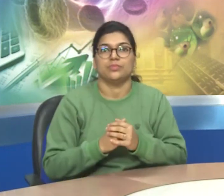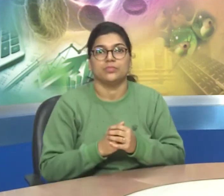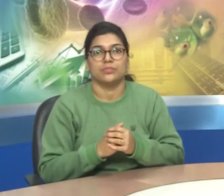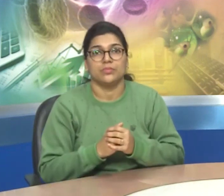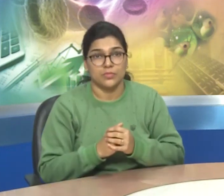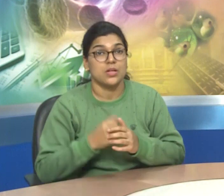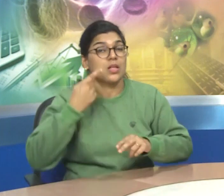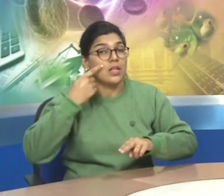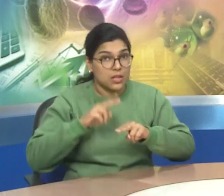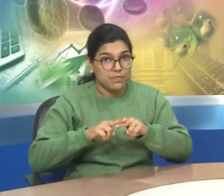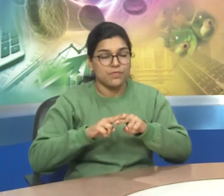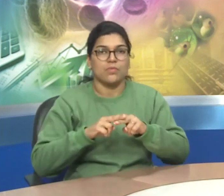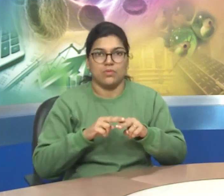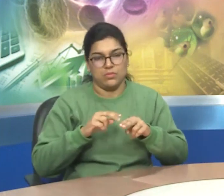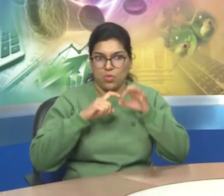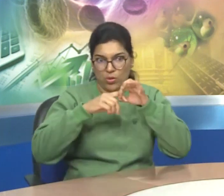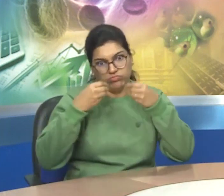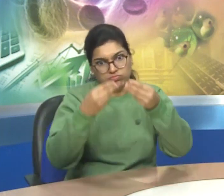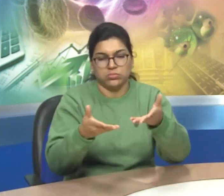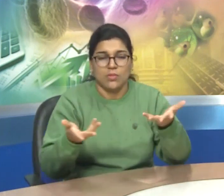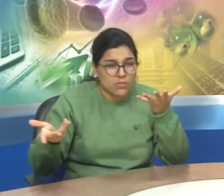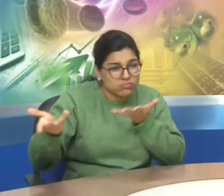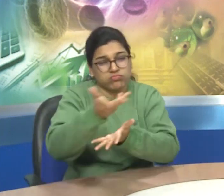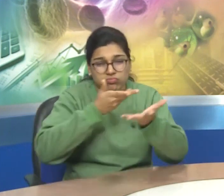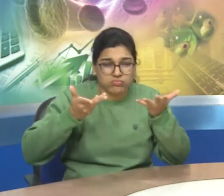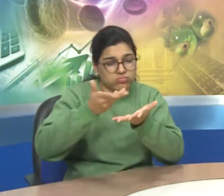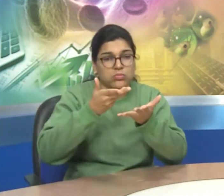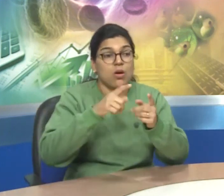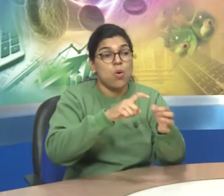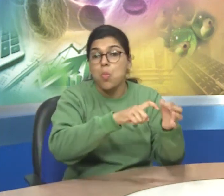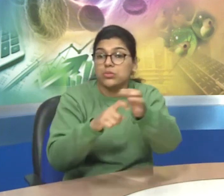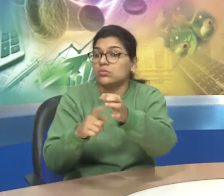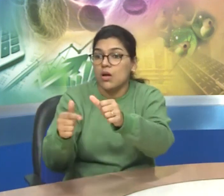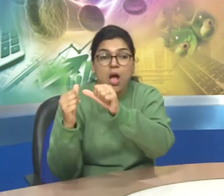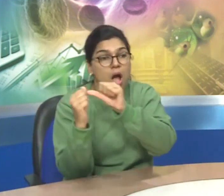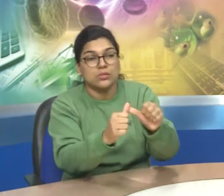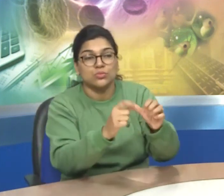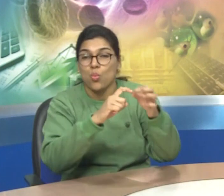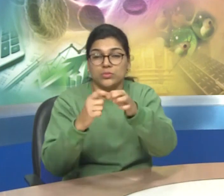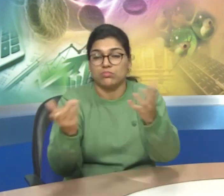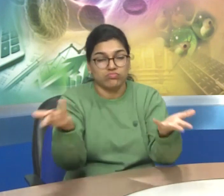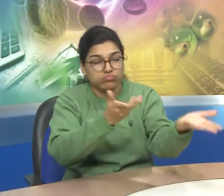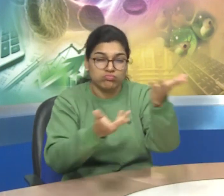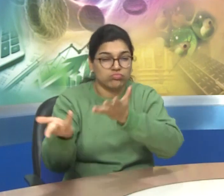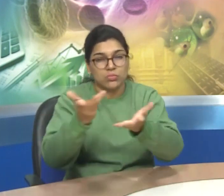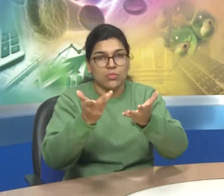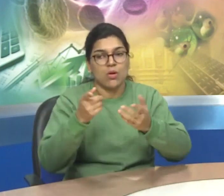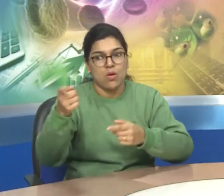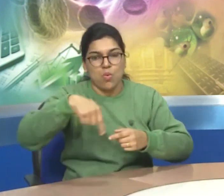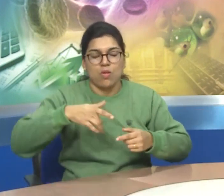number eight if members are not satisfied with the government's